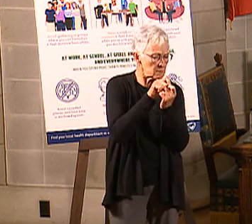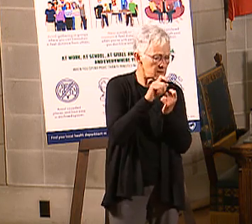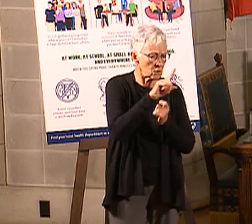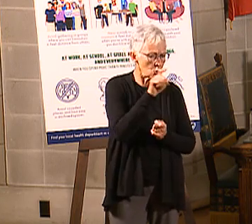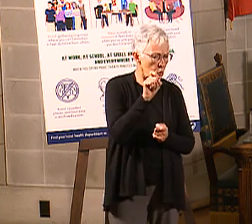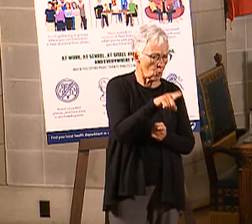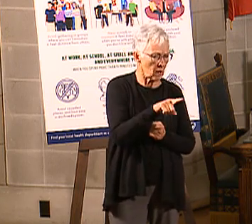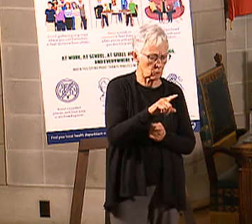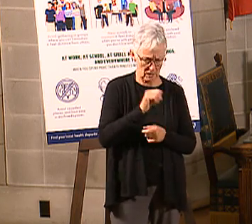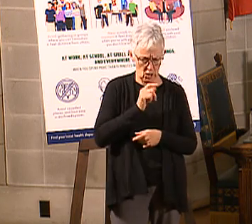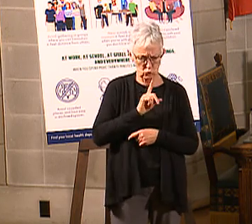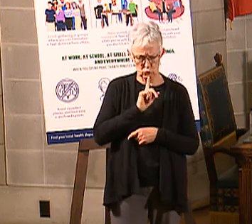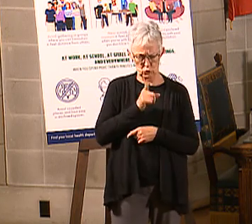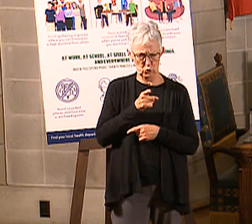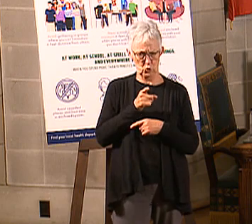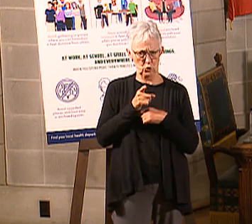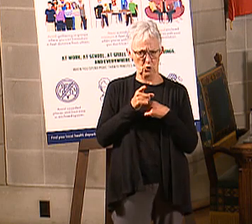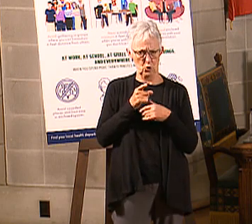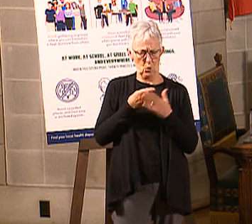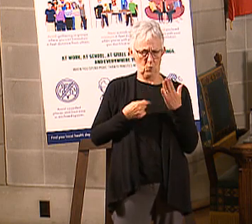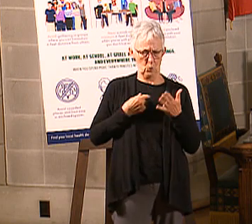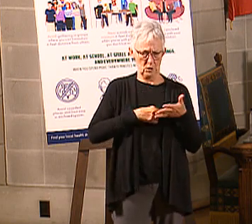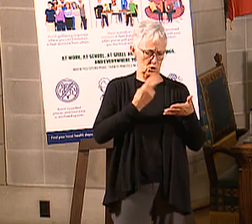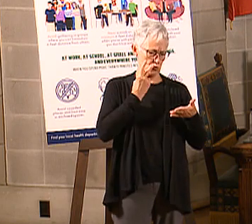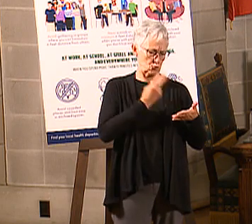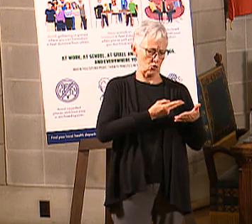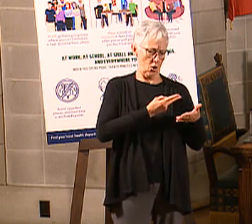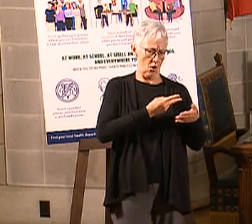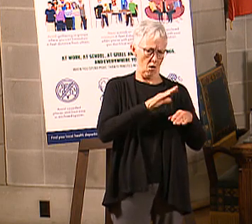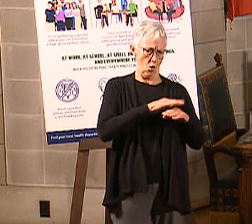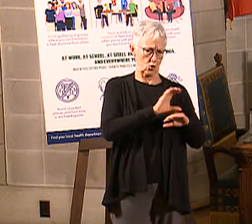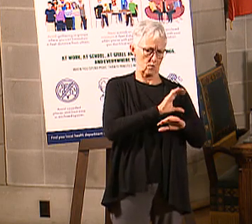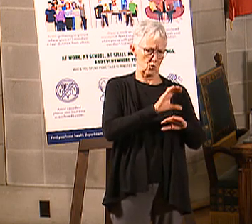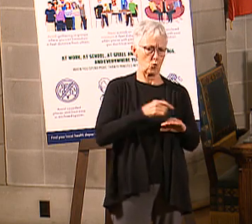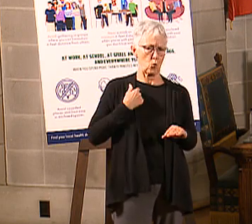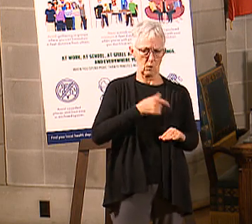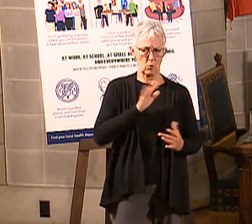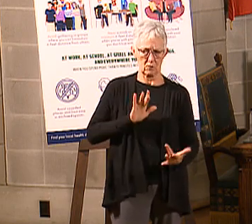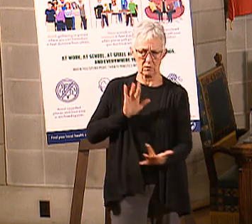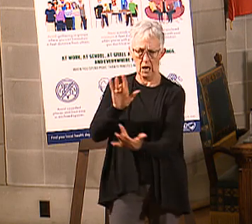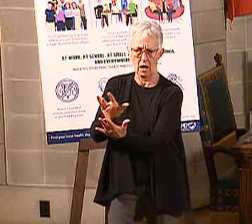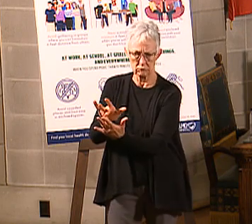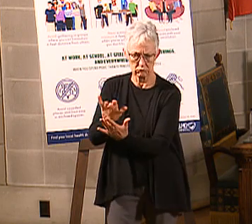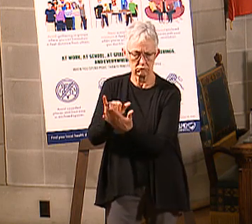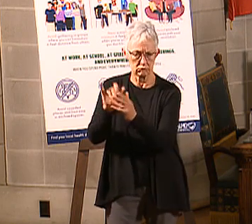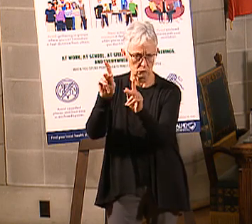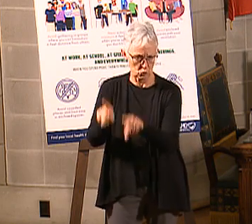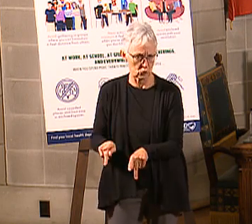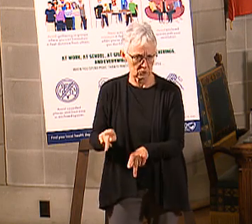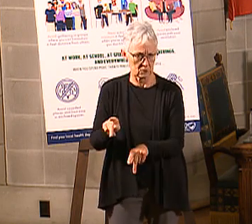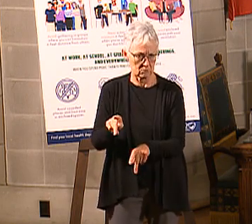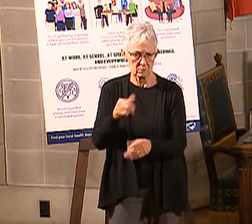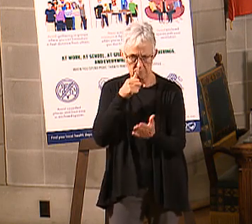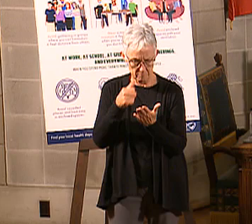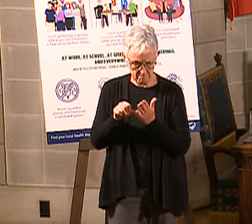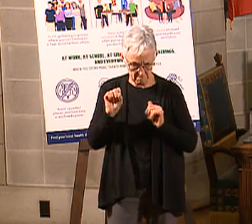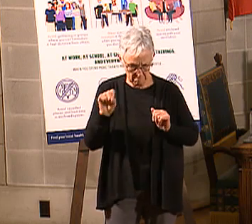thing that we've seen in the record. So we'll reach out to the person. And often we do that by mail, though we also call them.